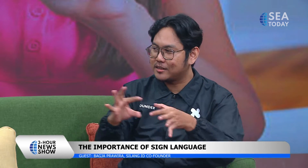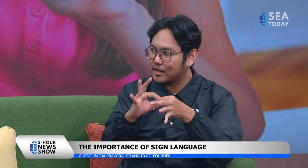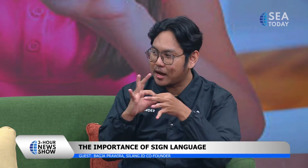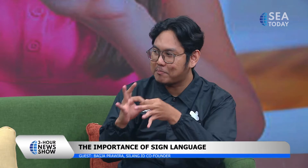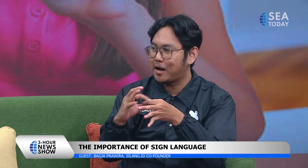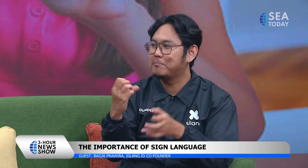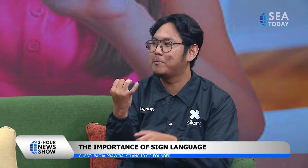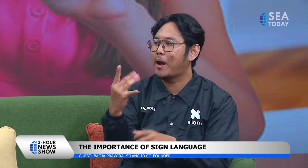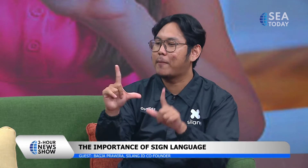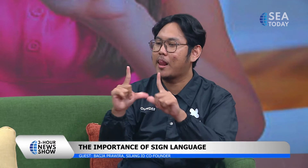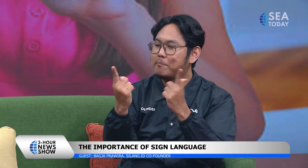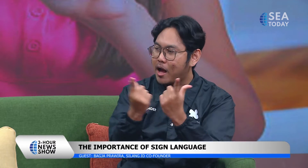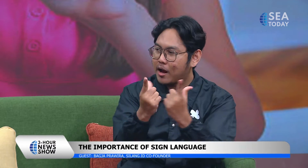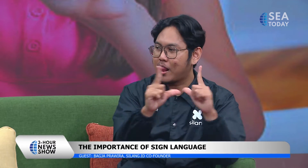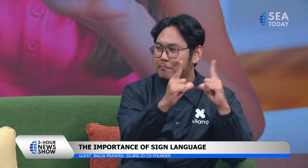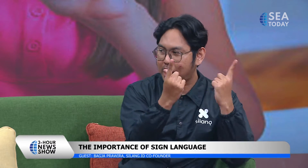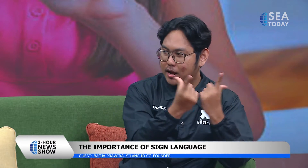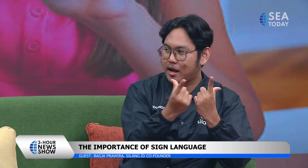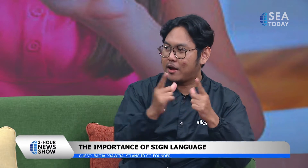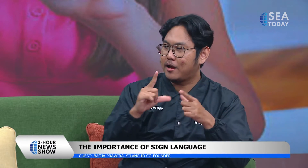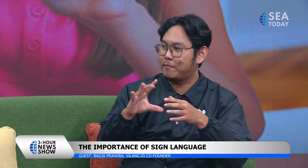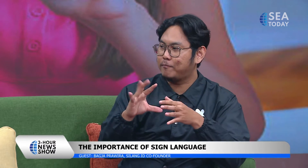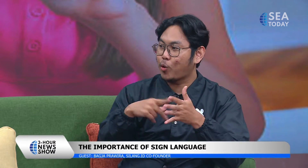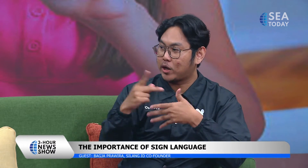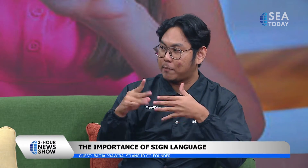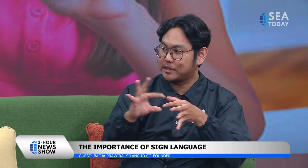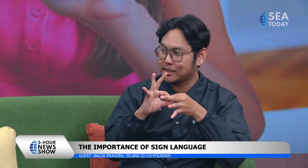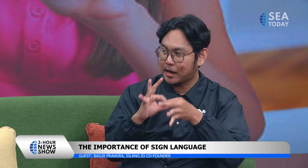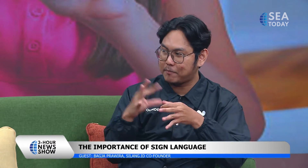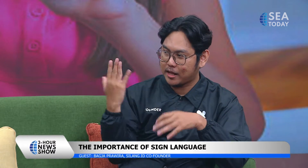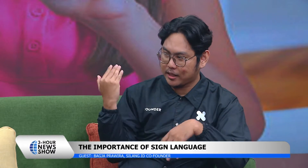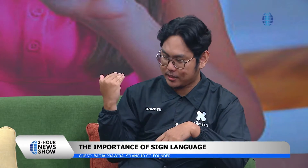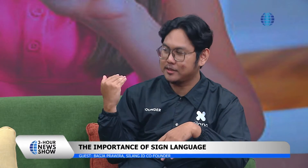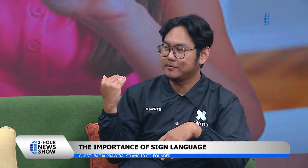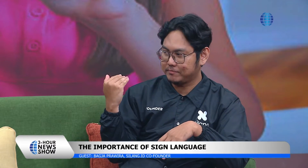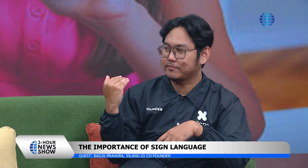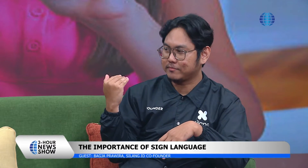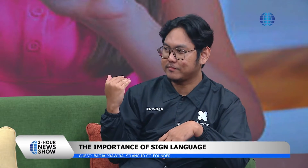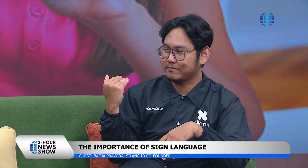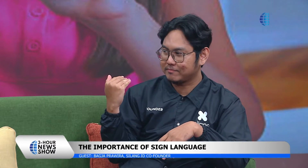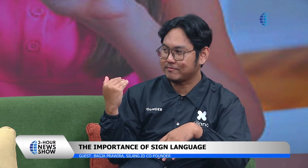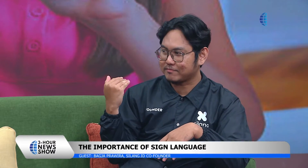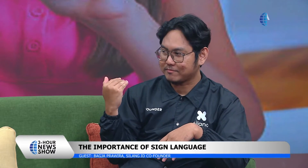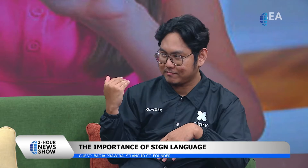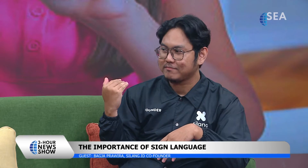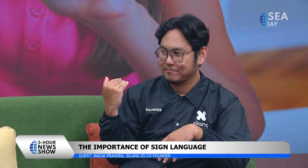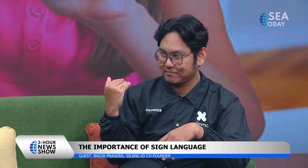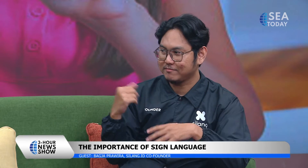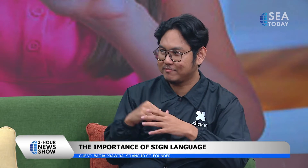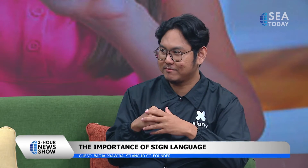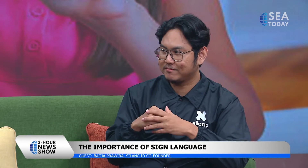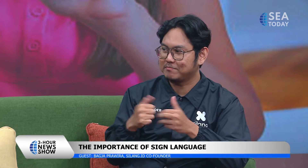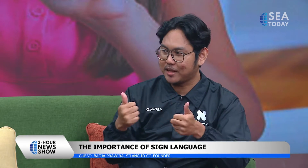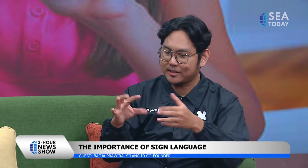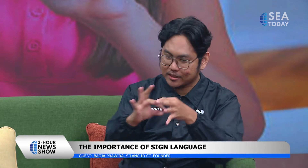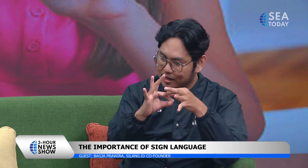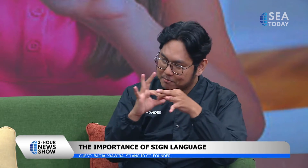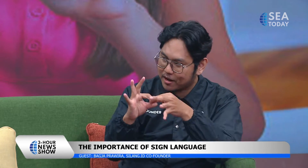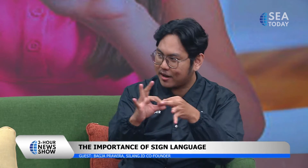programs uh we advocate we that that i explained we could focus more